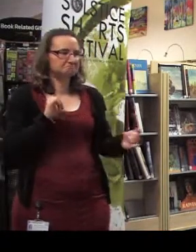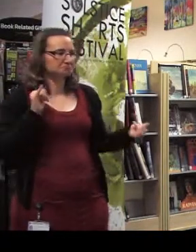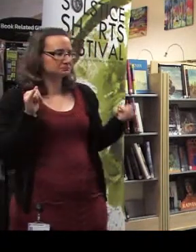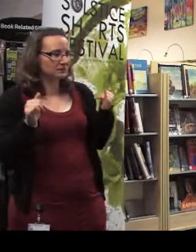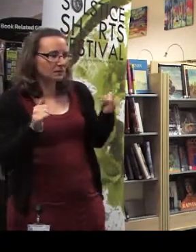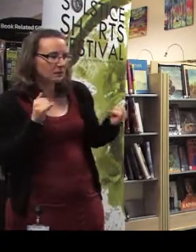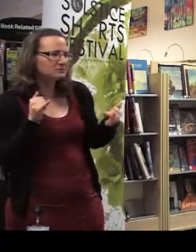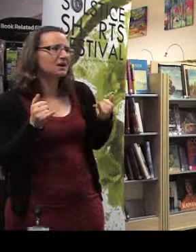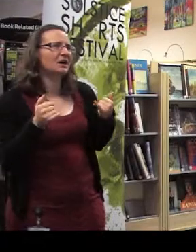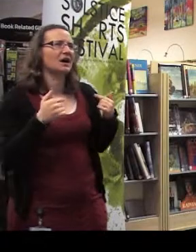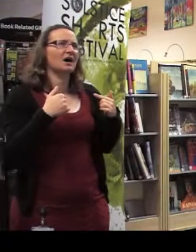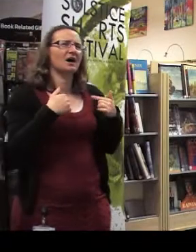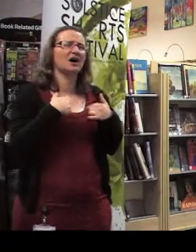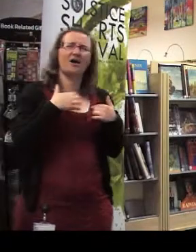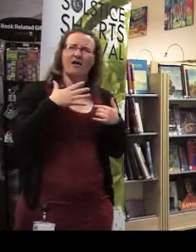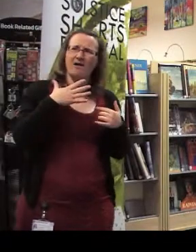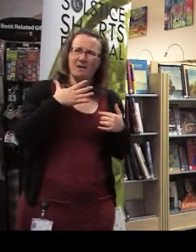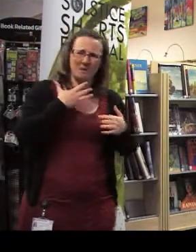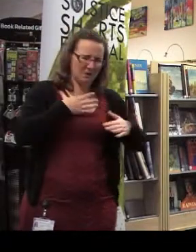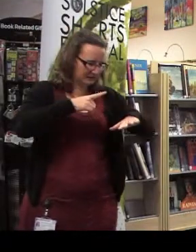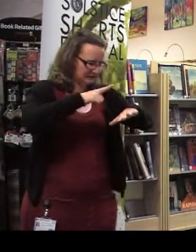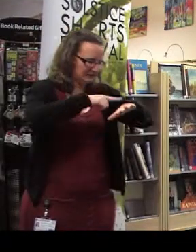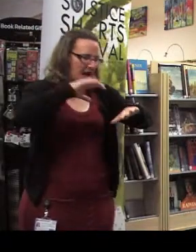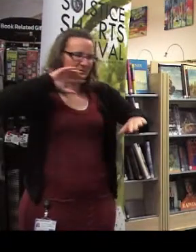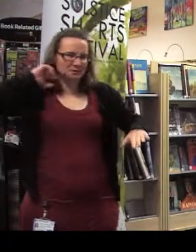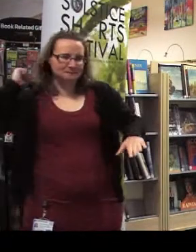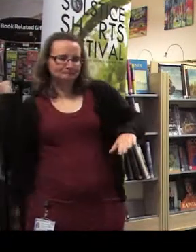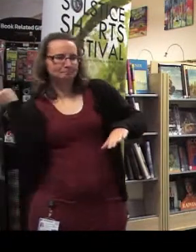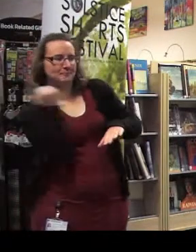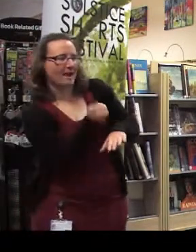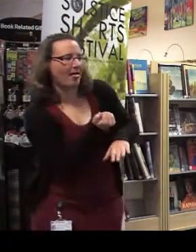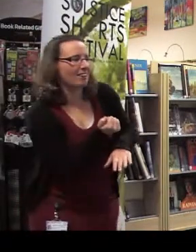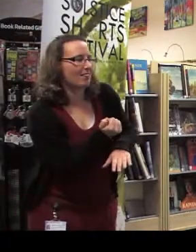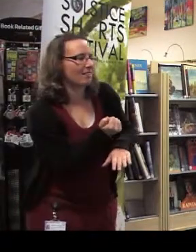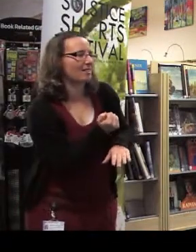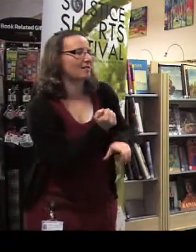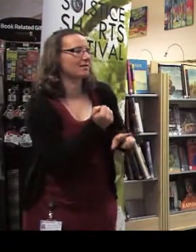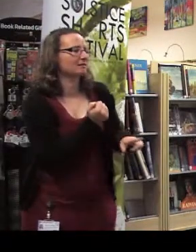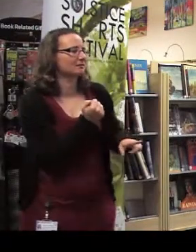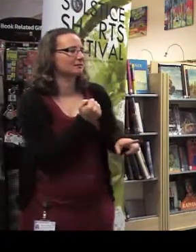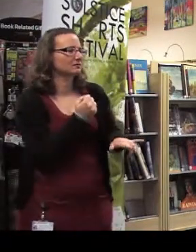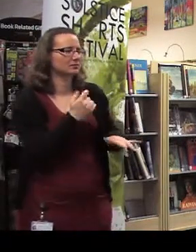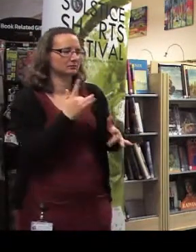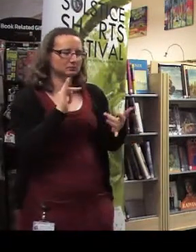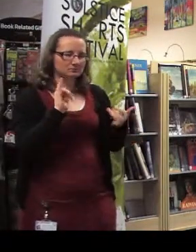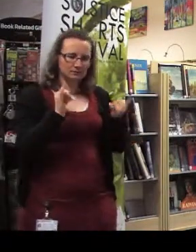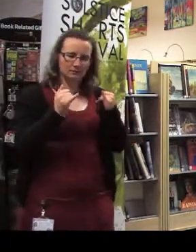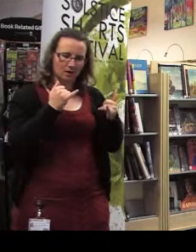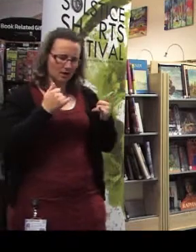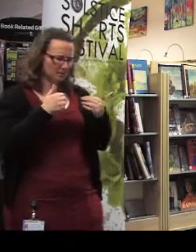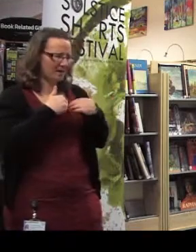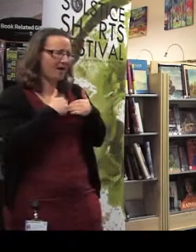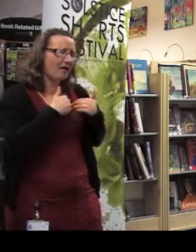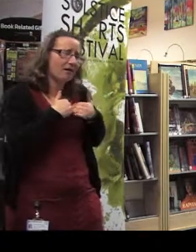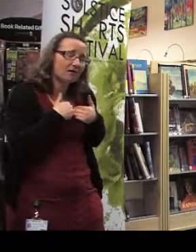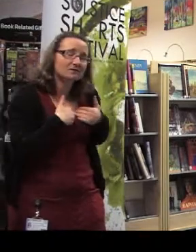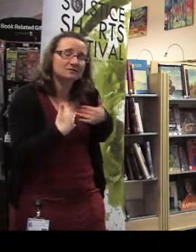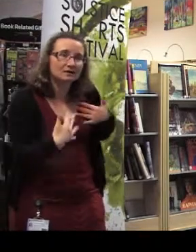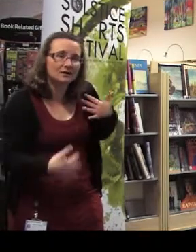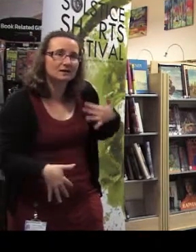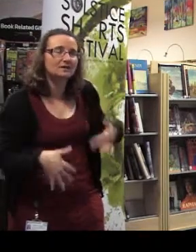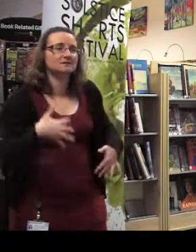to murder time. Sometimes when my heart's aching.